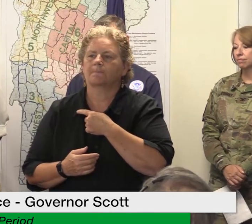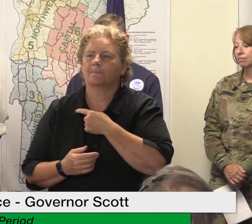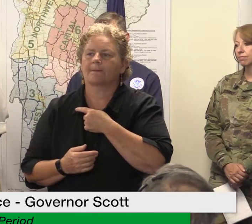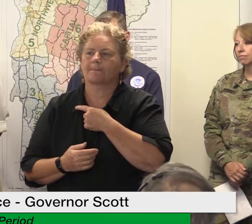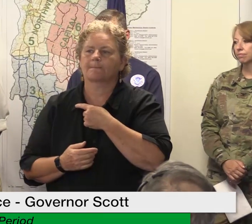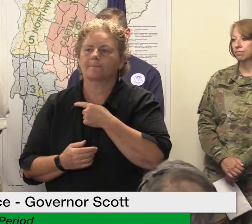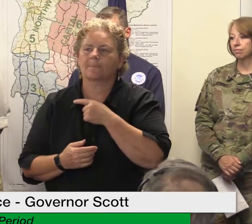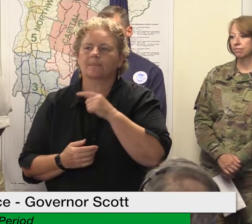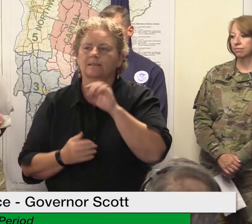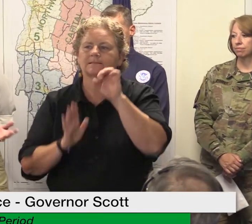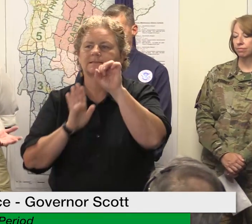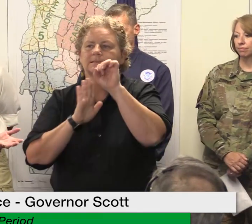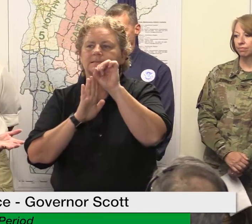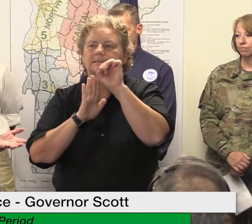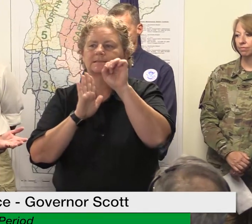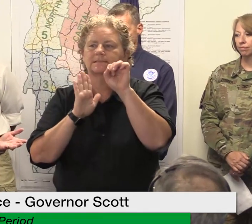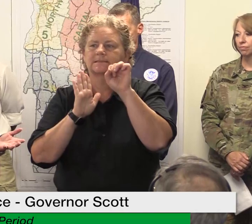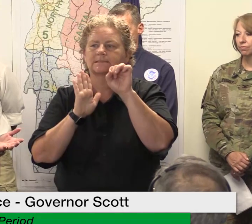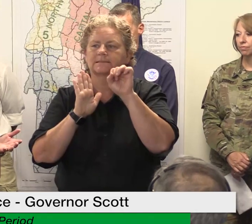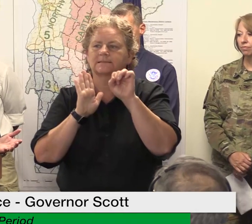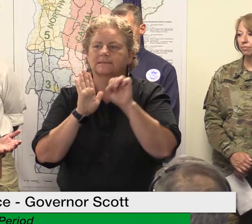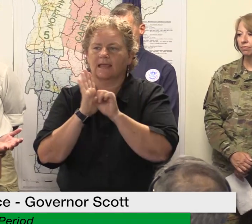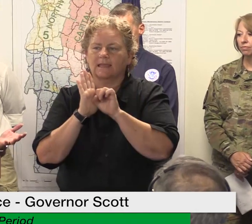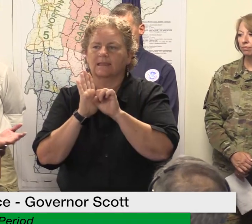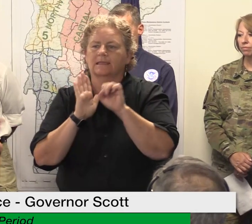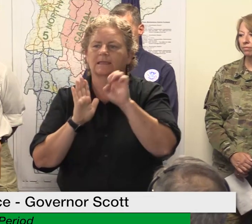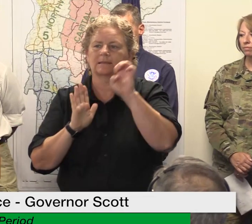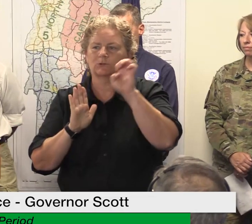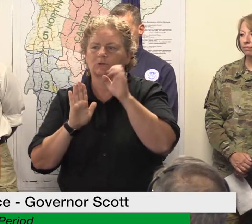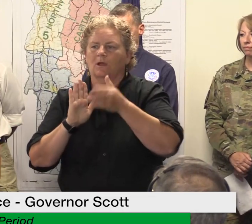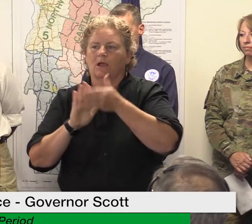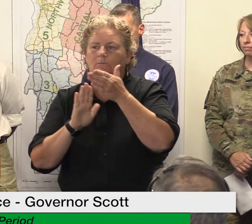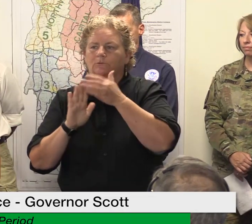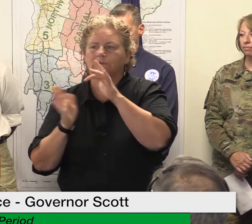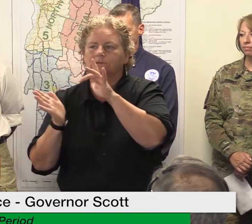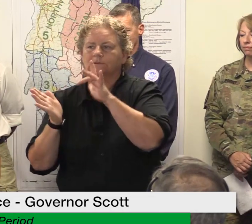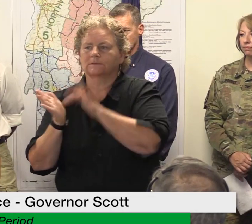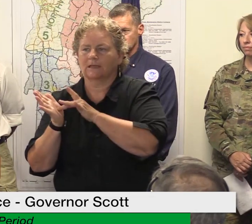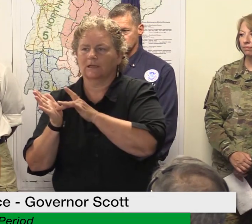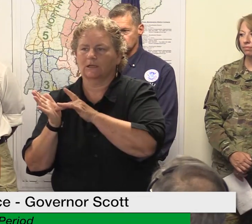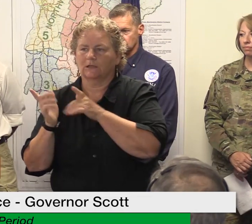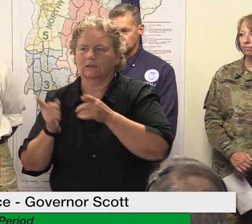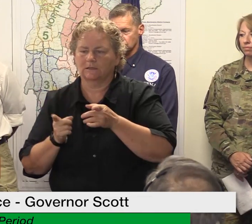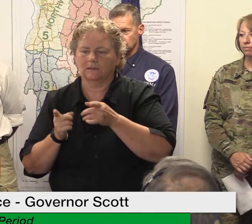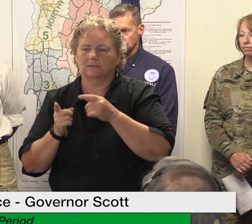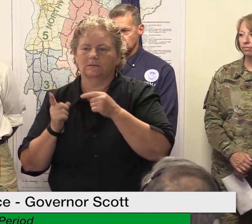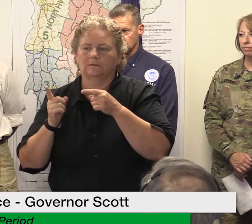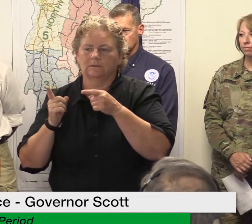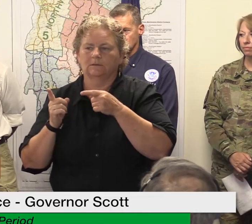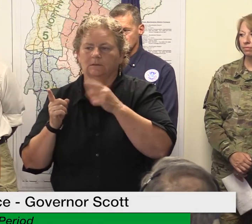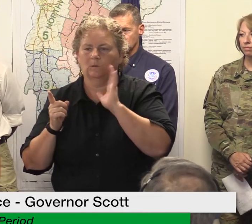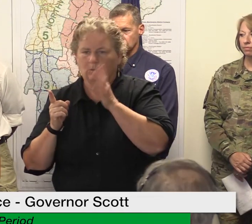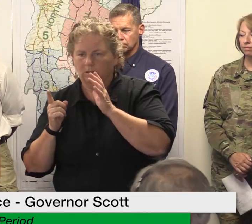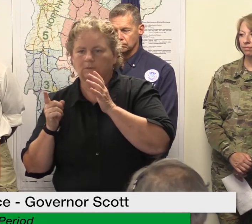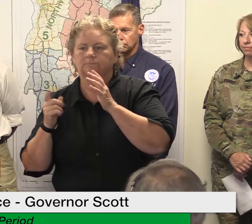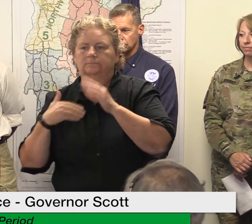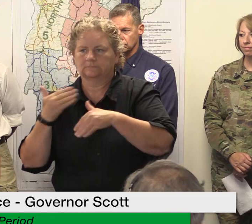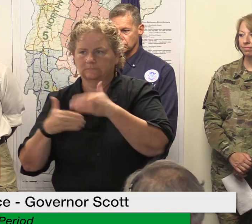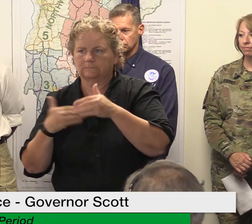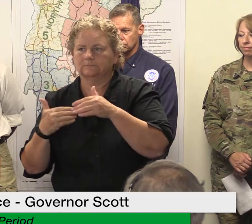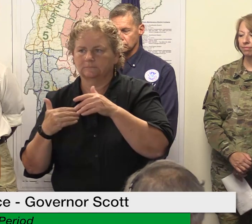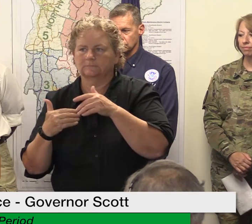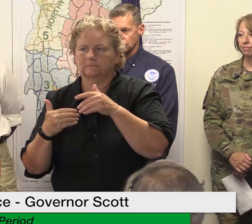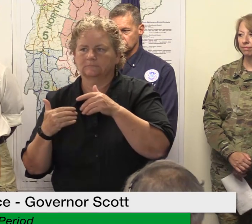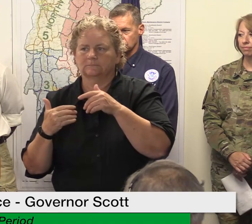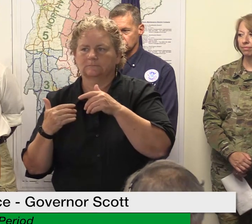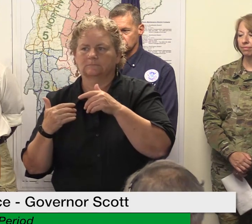center would be tasked out to the people with subject matter expertise that's not something that would live in the public safety wheelhouse but of course we have representatives